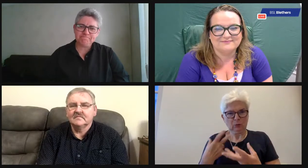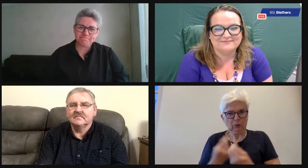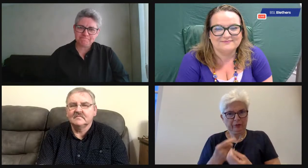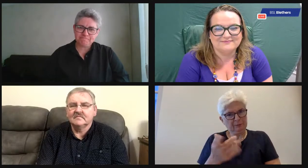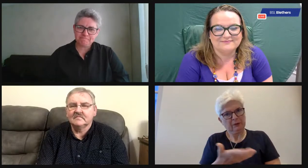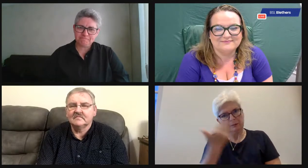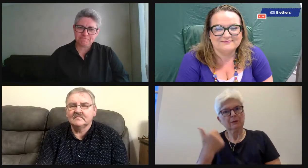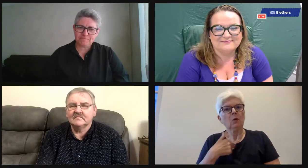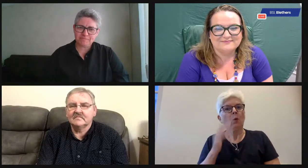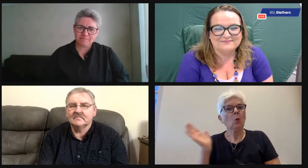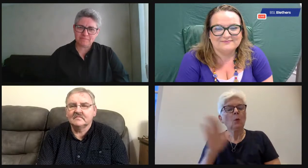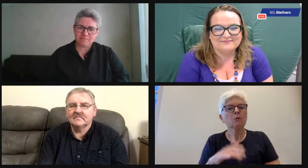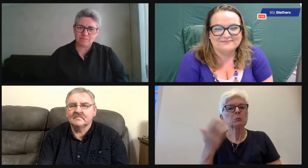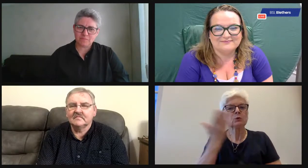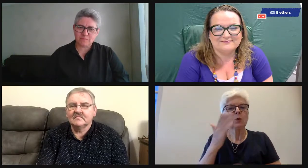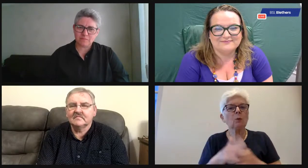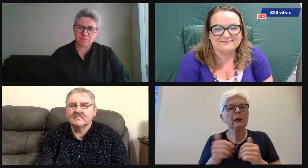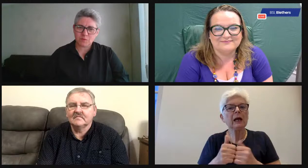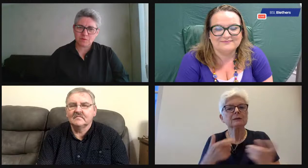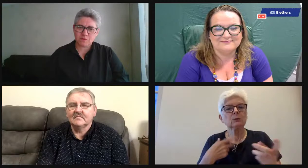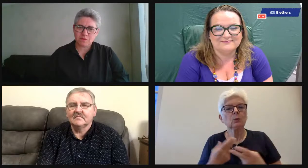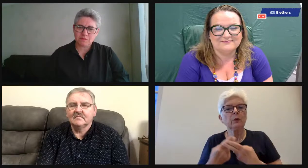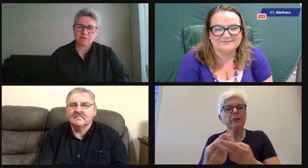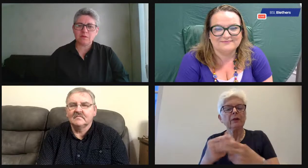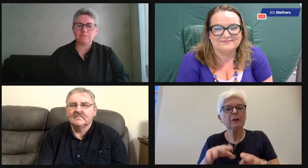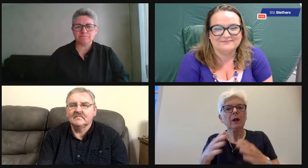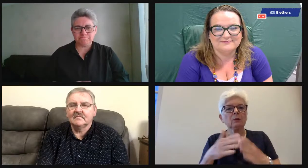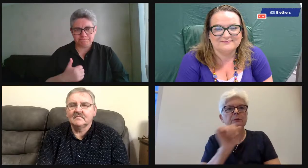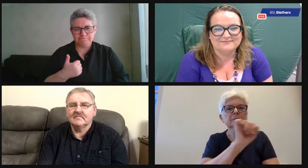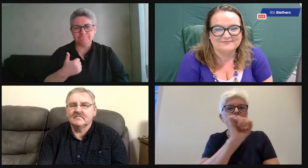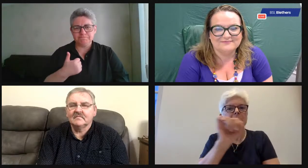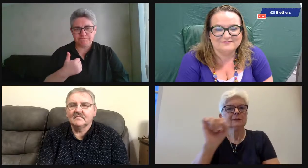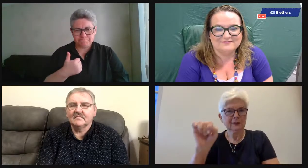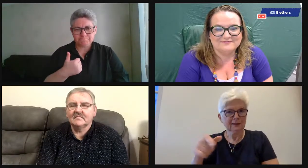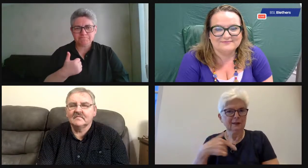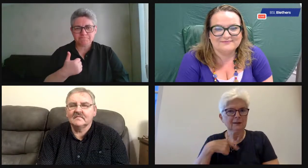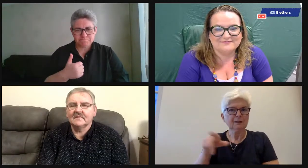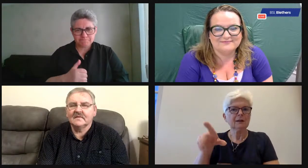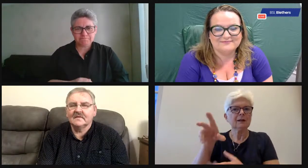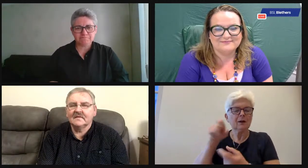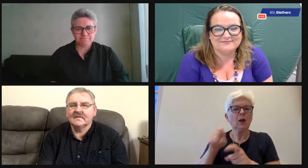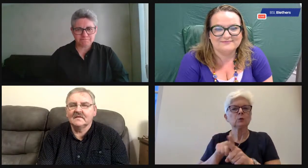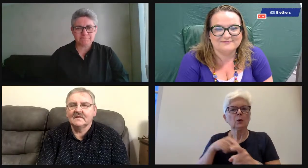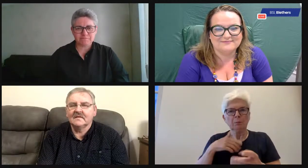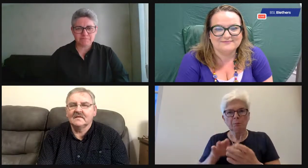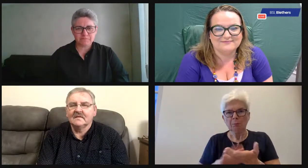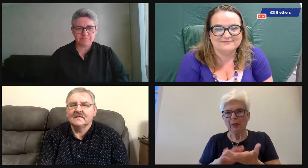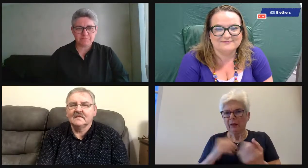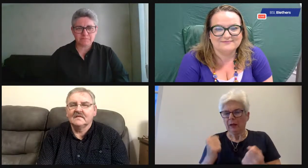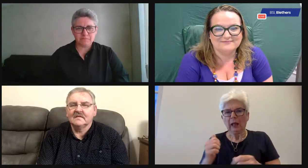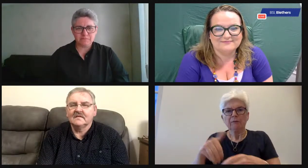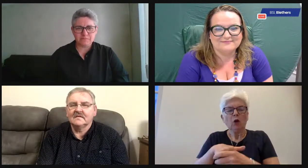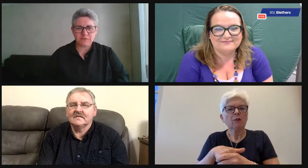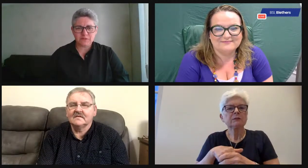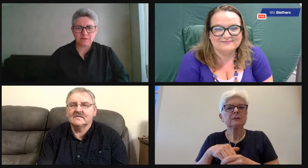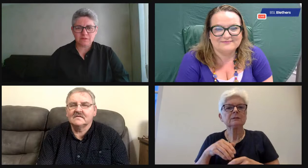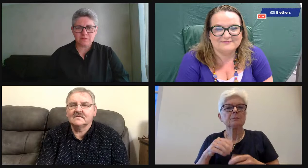the charity day, flag day. So when I went home from school, I would go out with her at the weekends door to door.